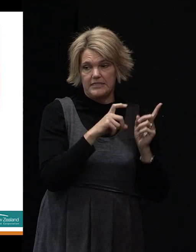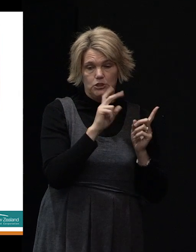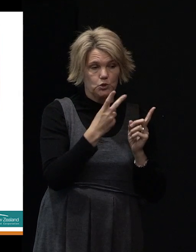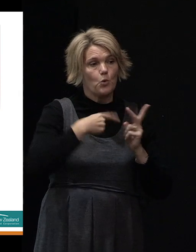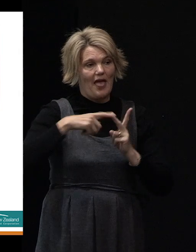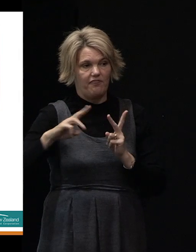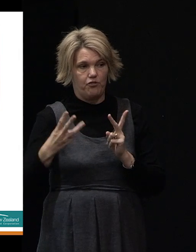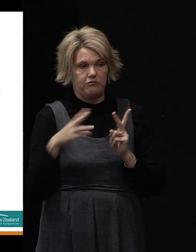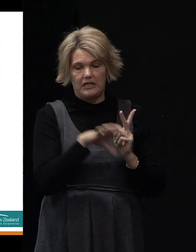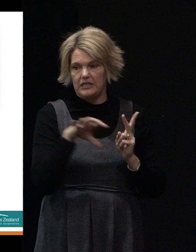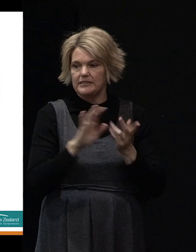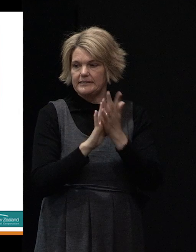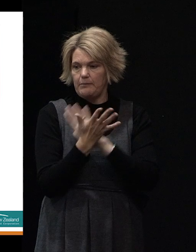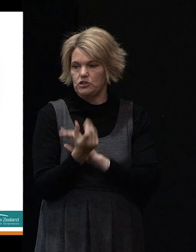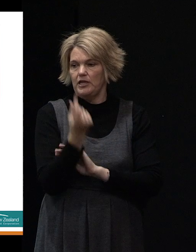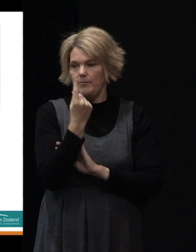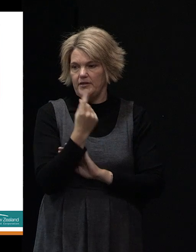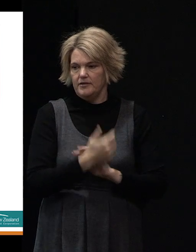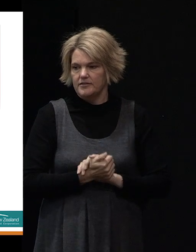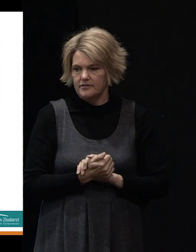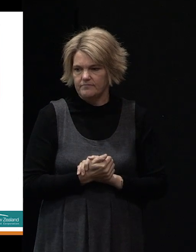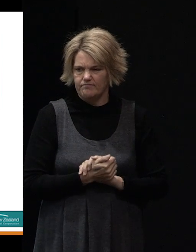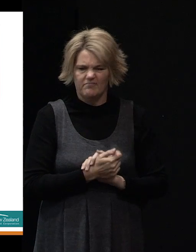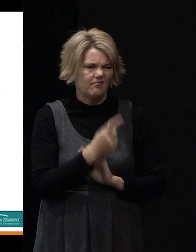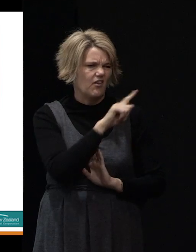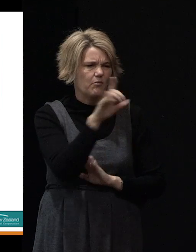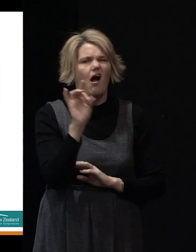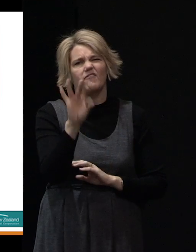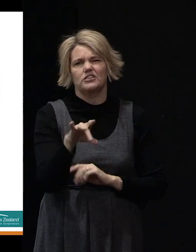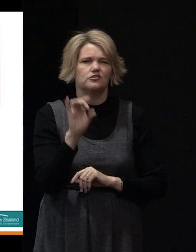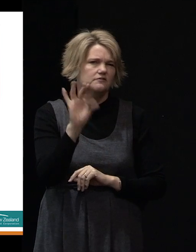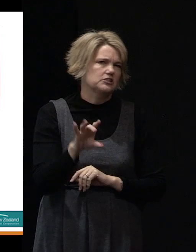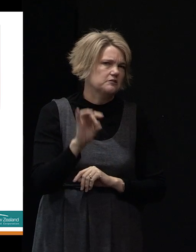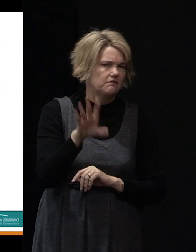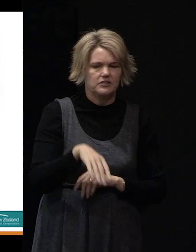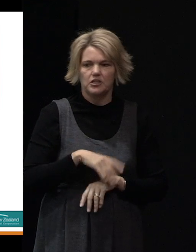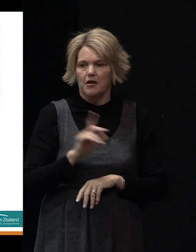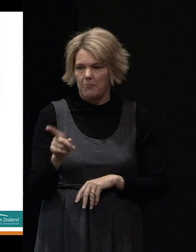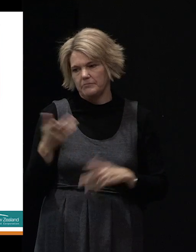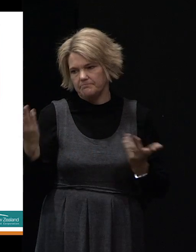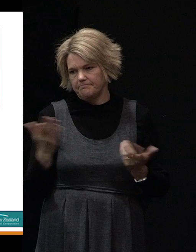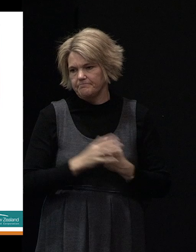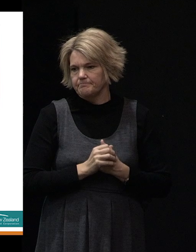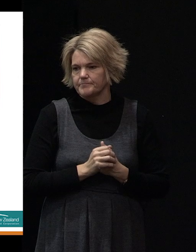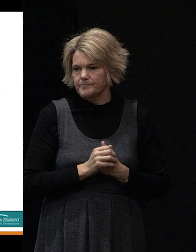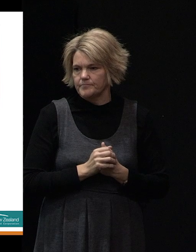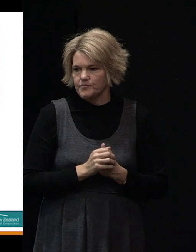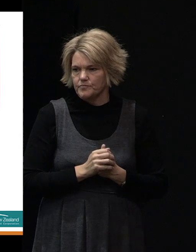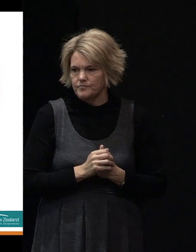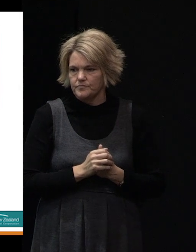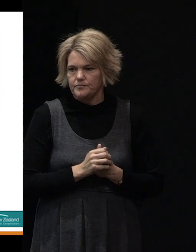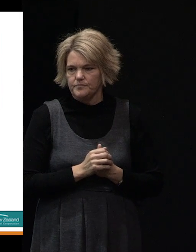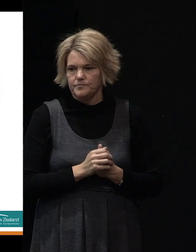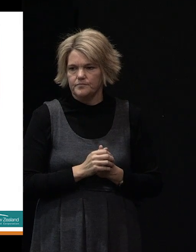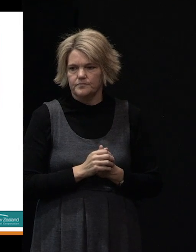type of damage that has occurred. You're probably familiar with these but it gives us a chance to summarise those. We can see in the